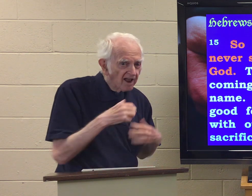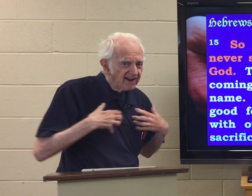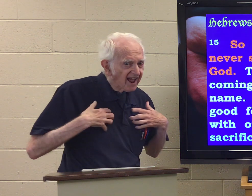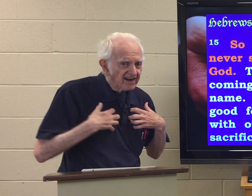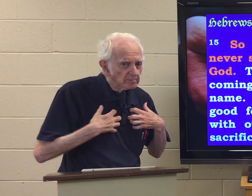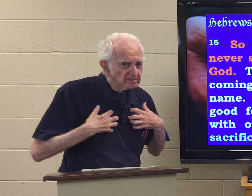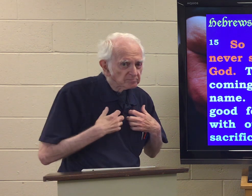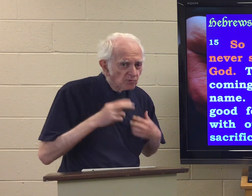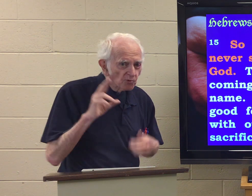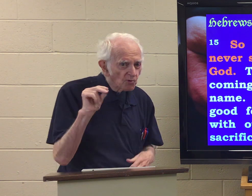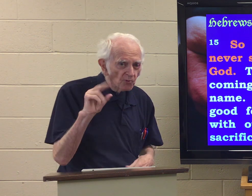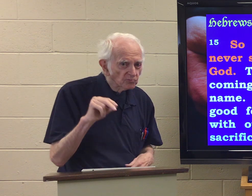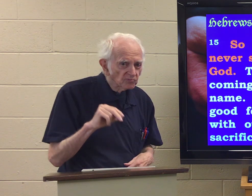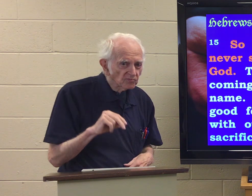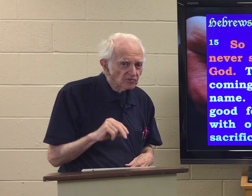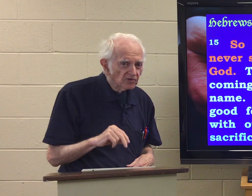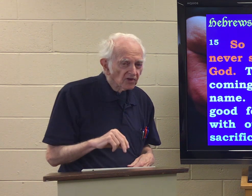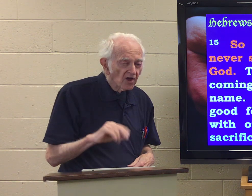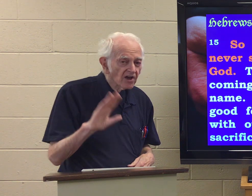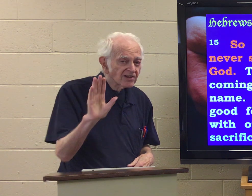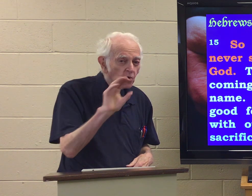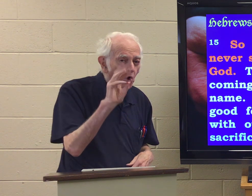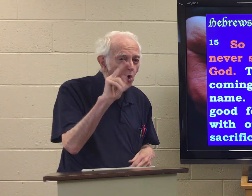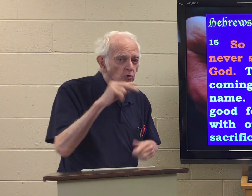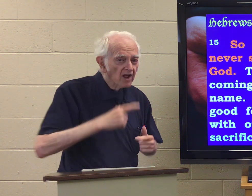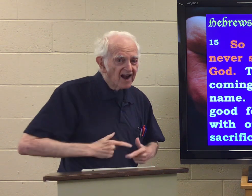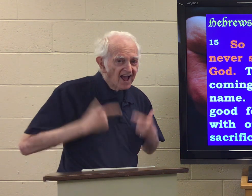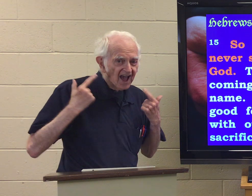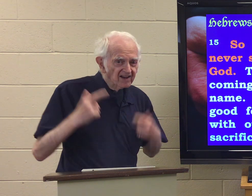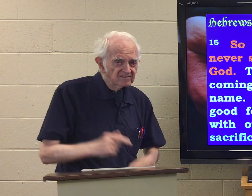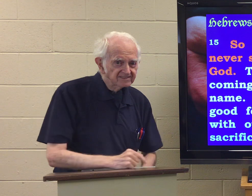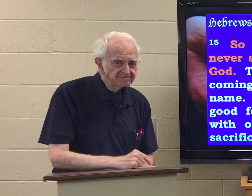But not animals, no. Your own life.